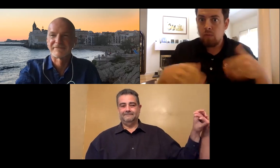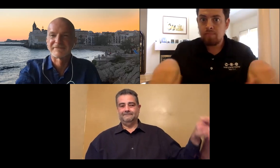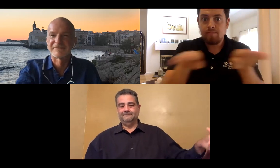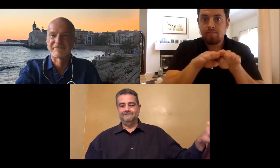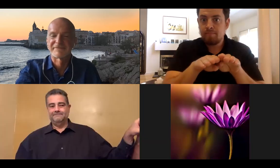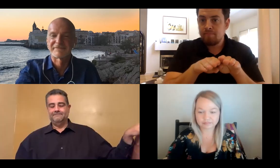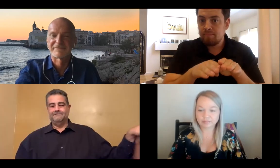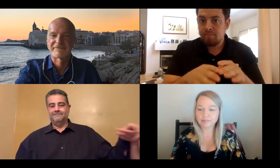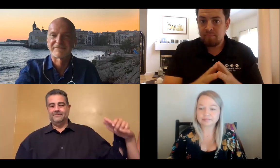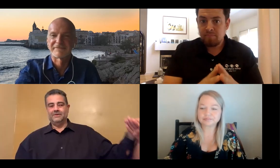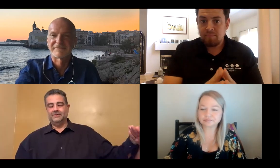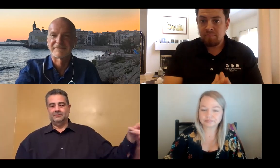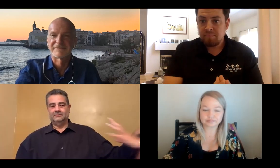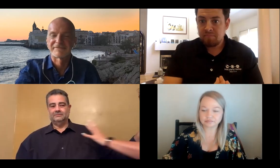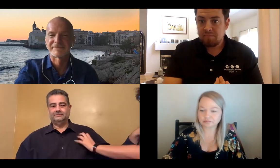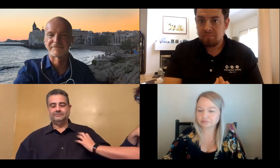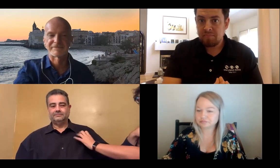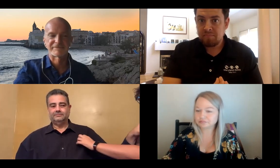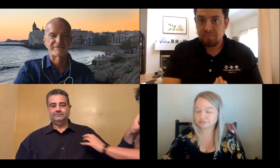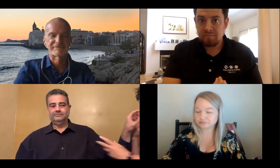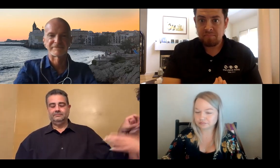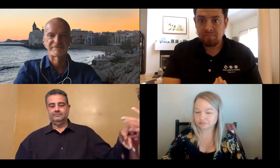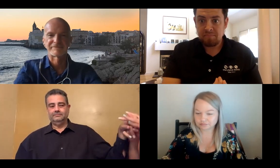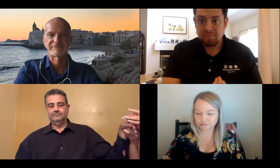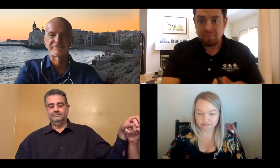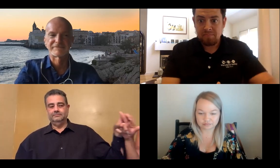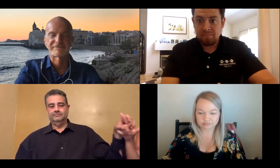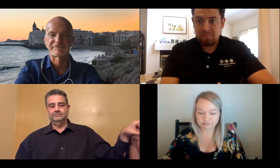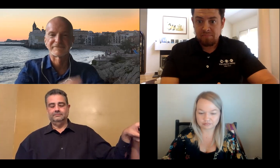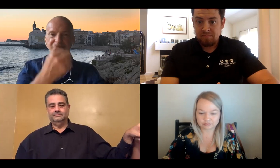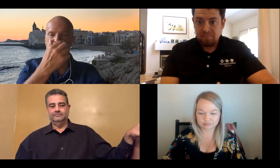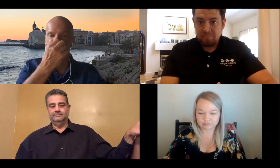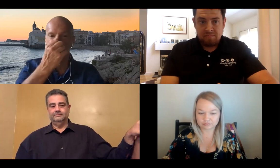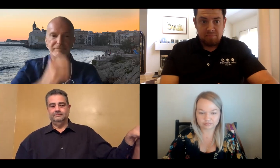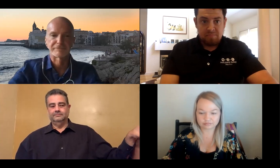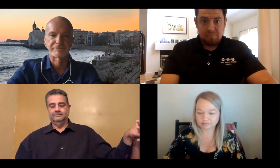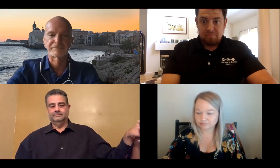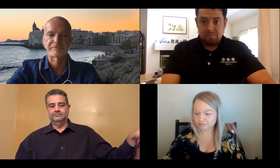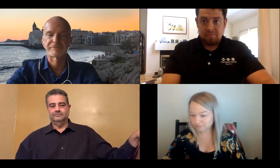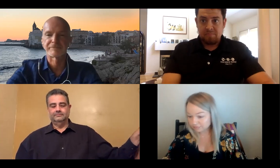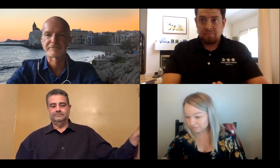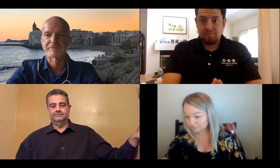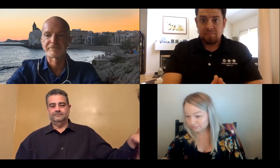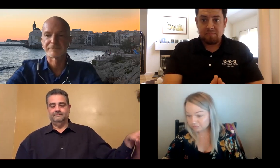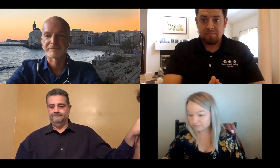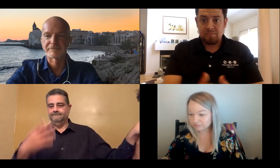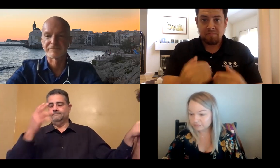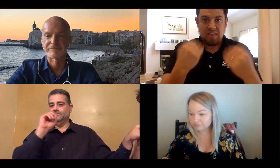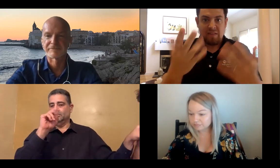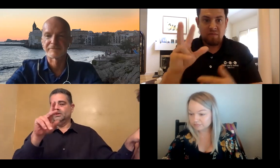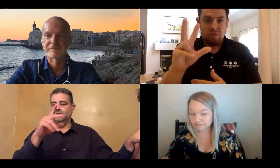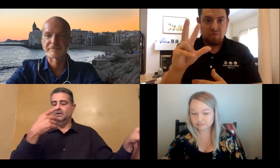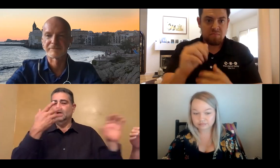We have about five minutes of our time before we close. If anyone has any last minute questions they would like to pose.